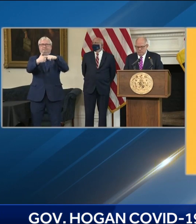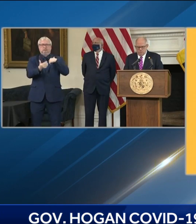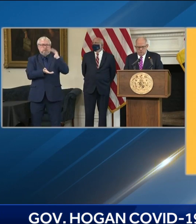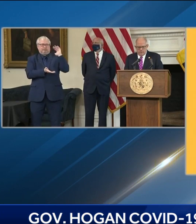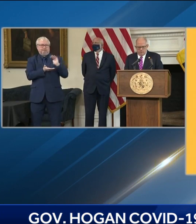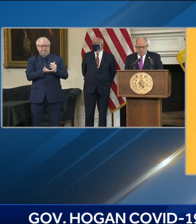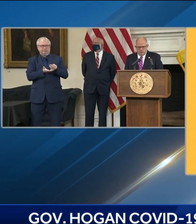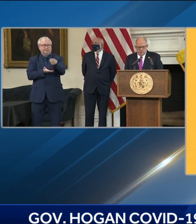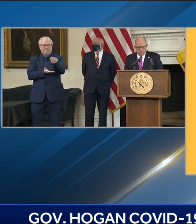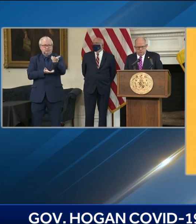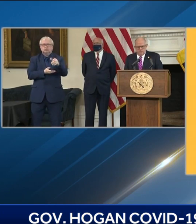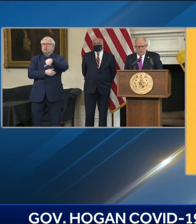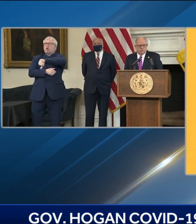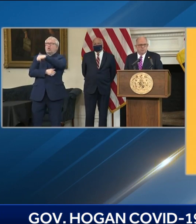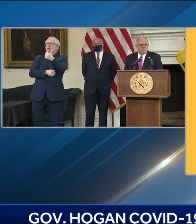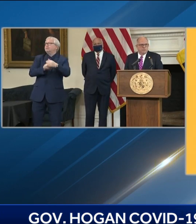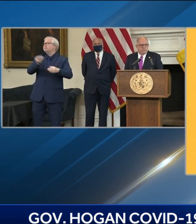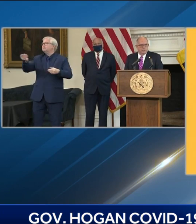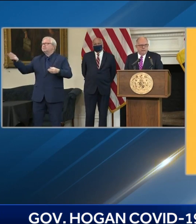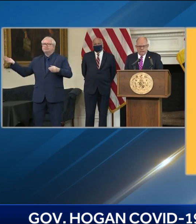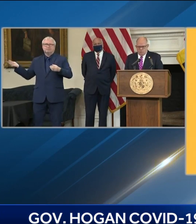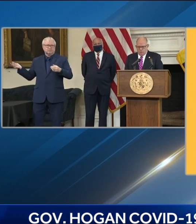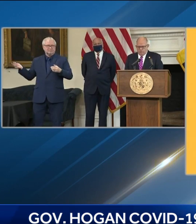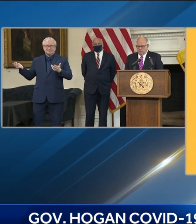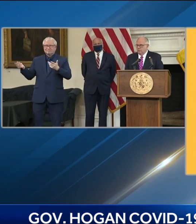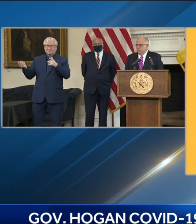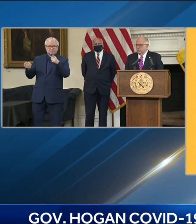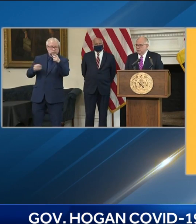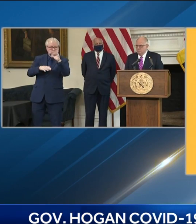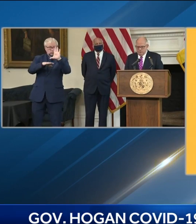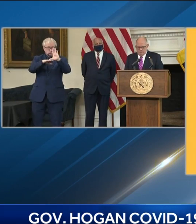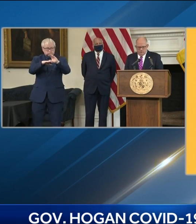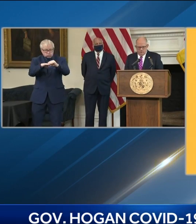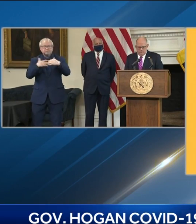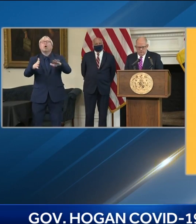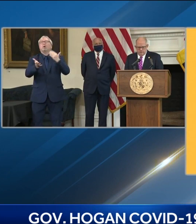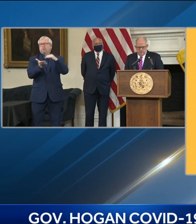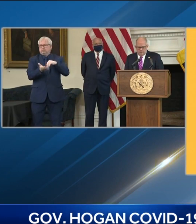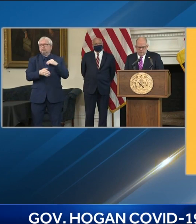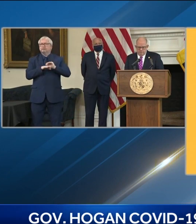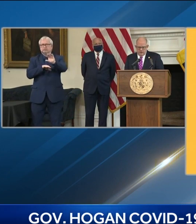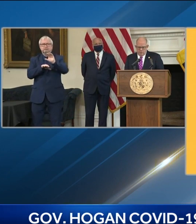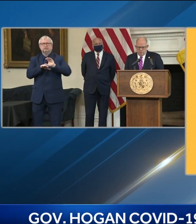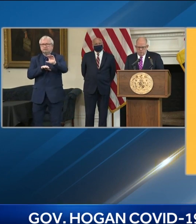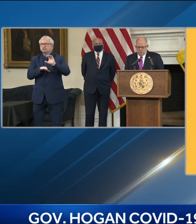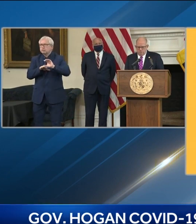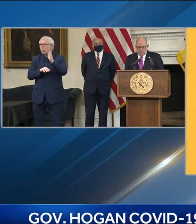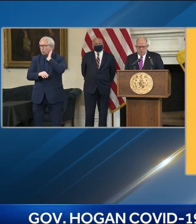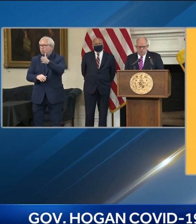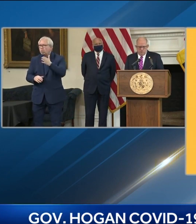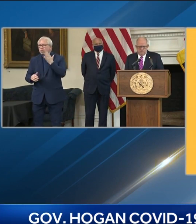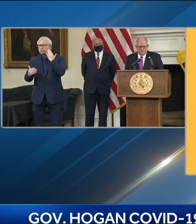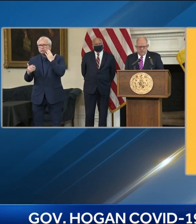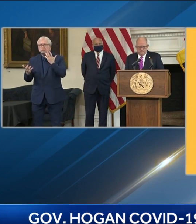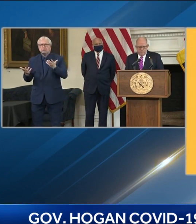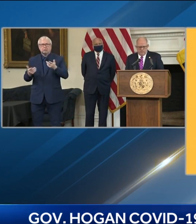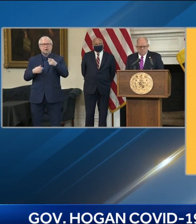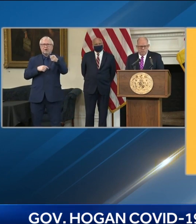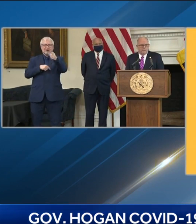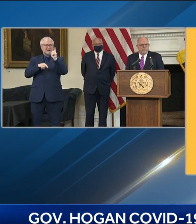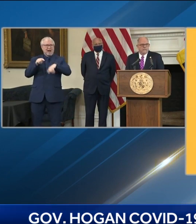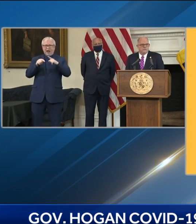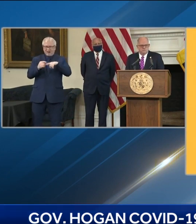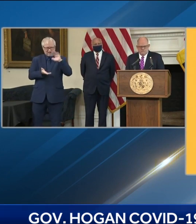statewide network now includes 2381 distribution points and following both the federal and state